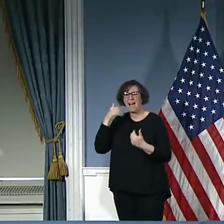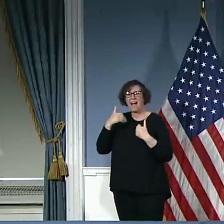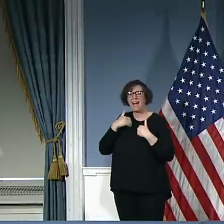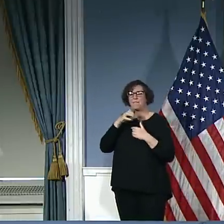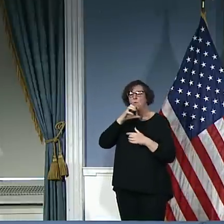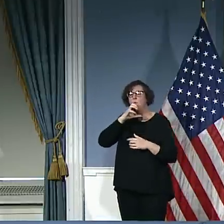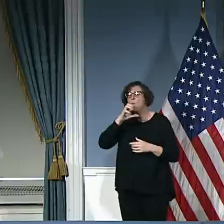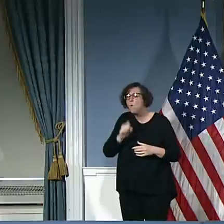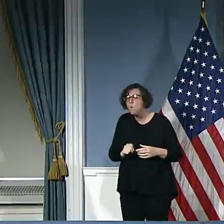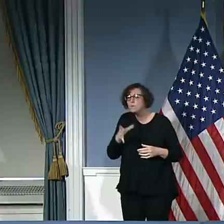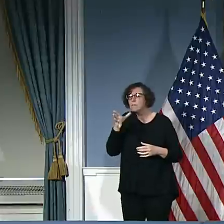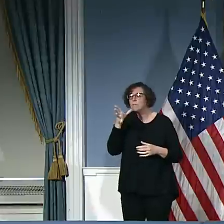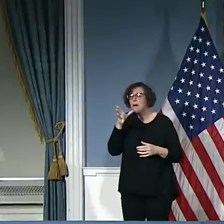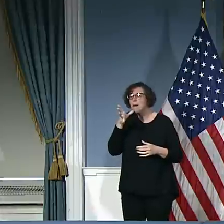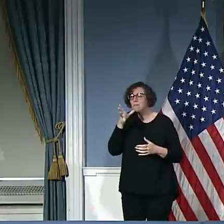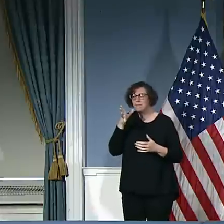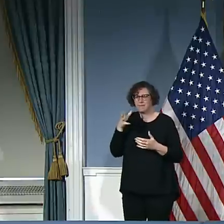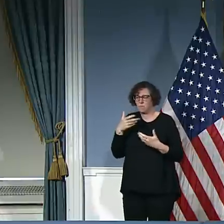Thank you for the question.